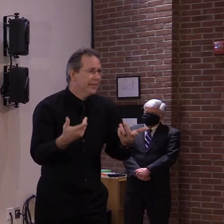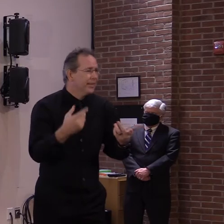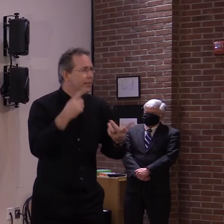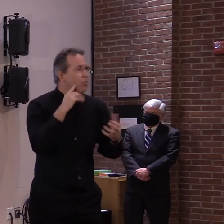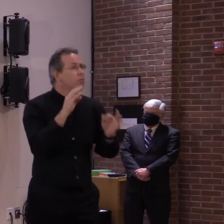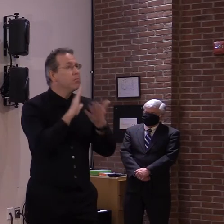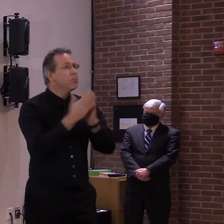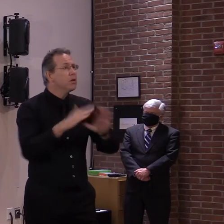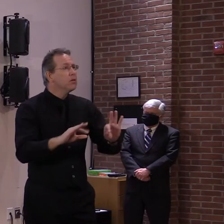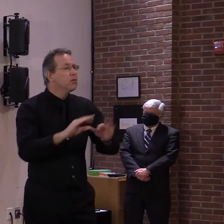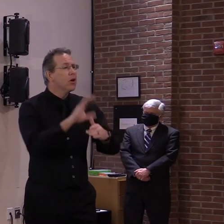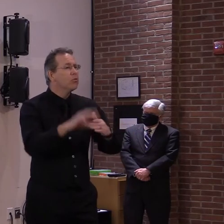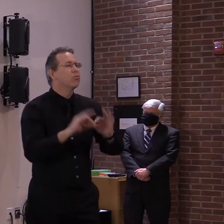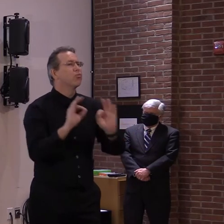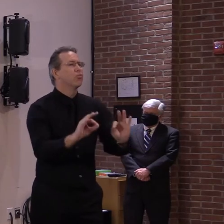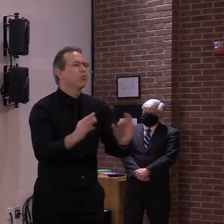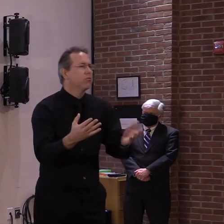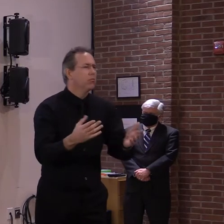Great. Thank you very much.